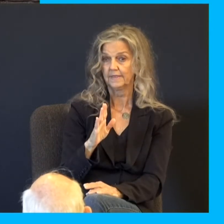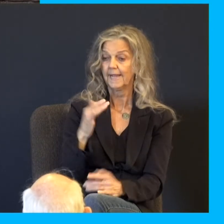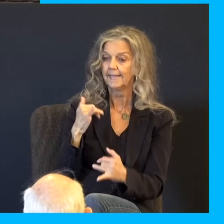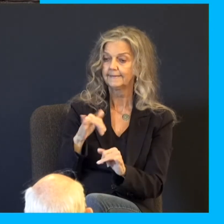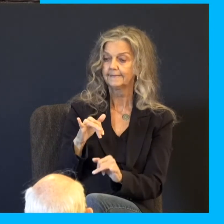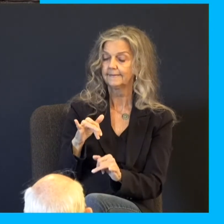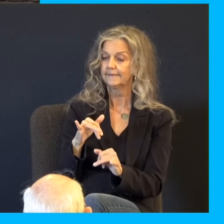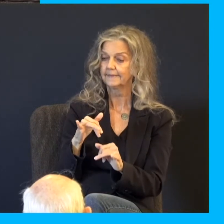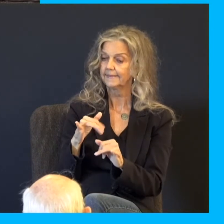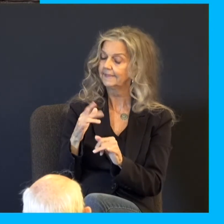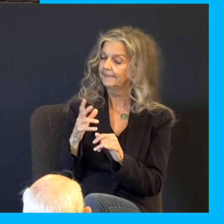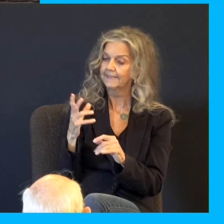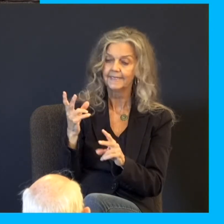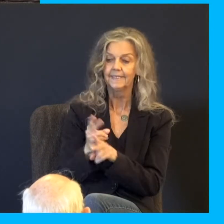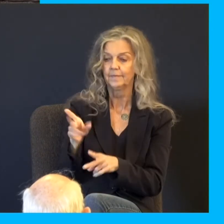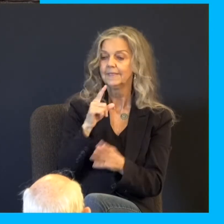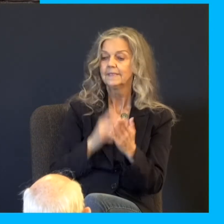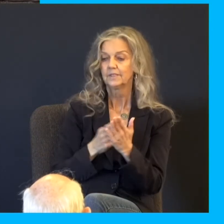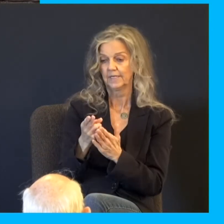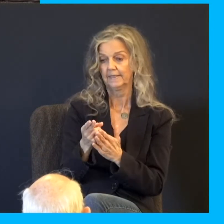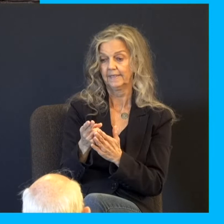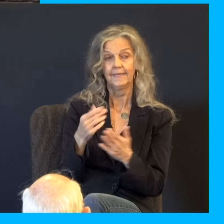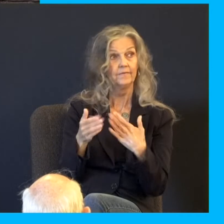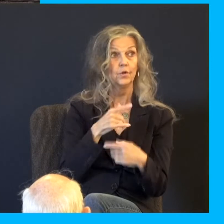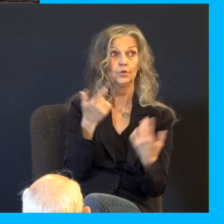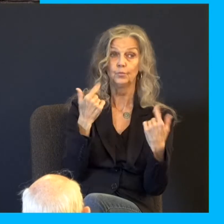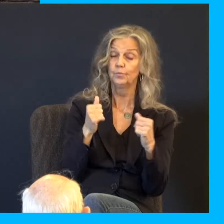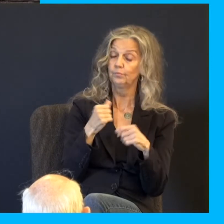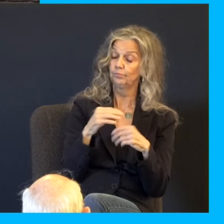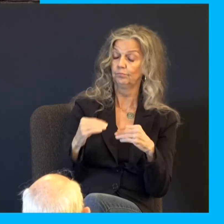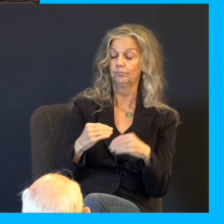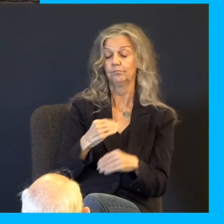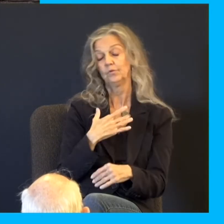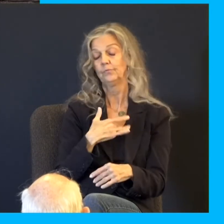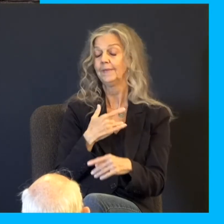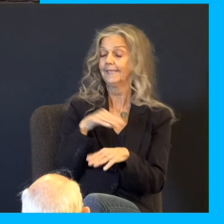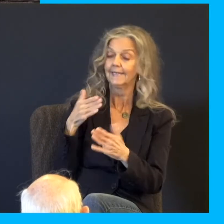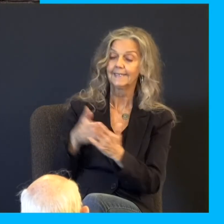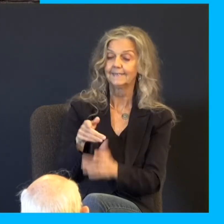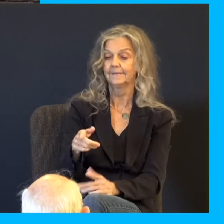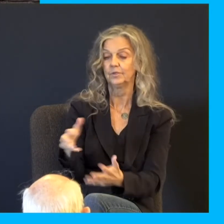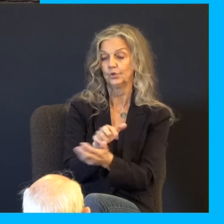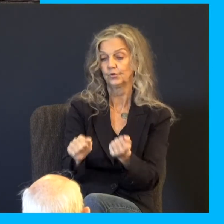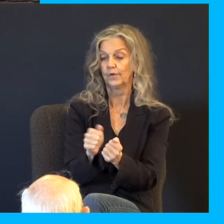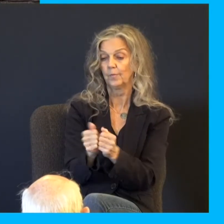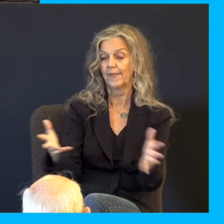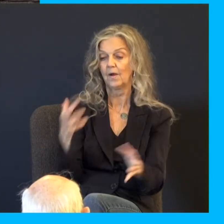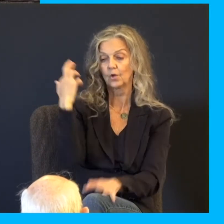his integrity, although thou movest me against him to destroy him without cause. Here's our learning moment. Satan answered the